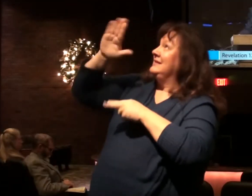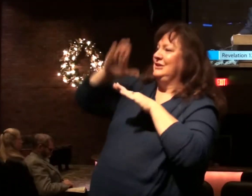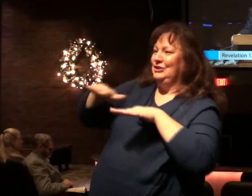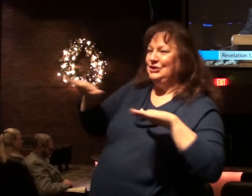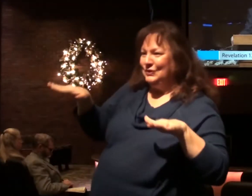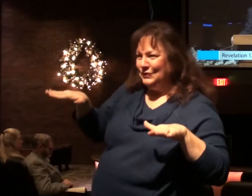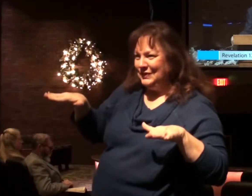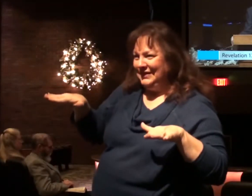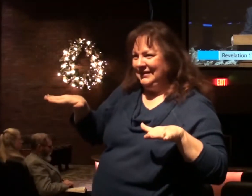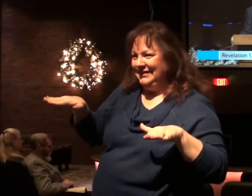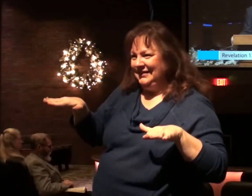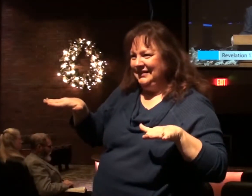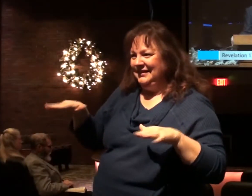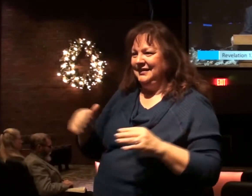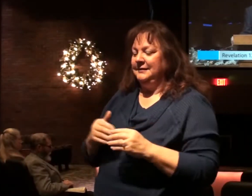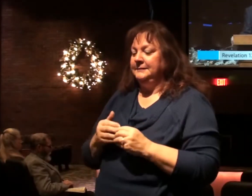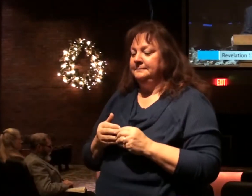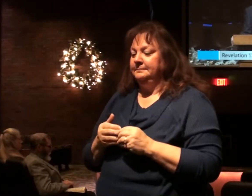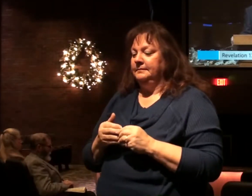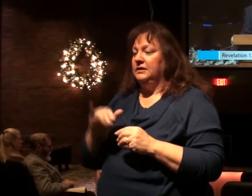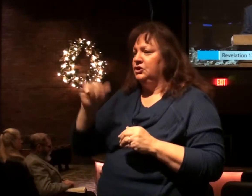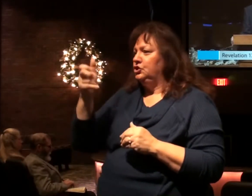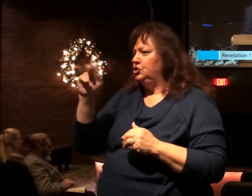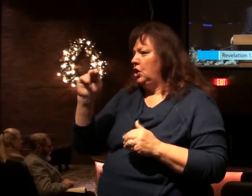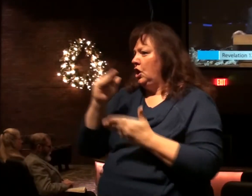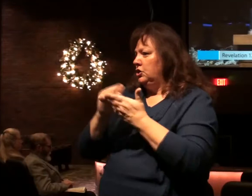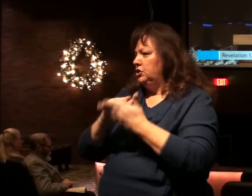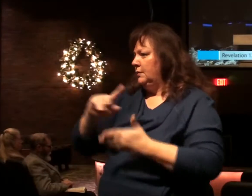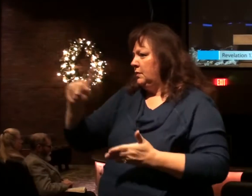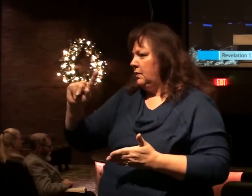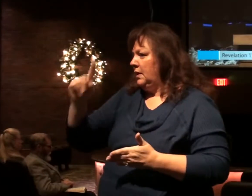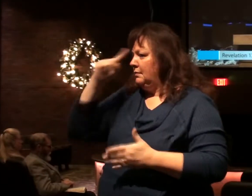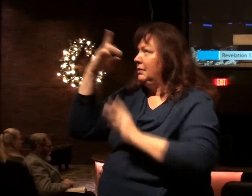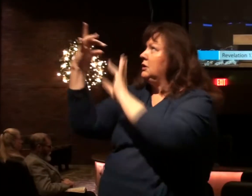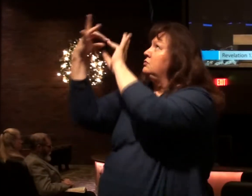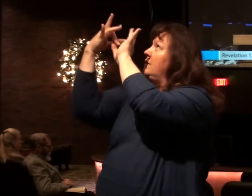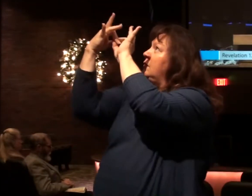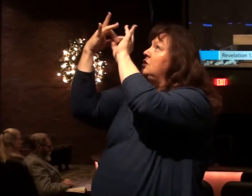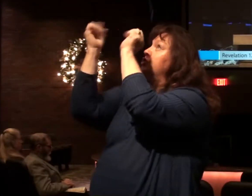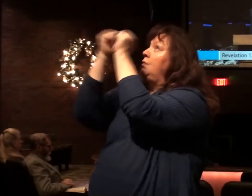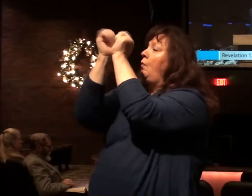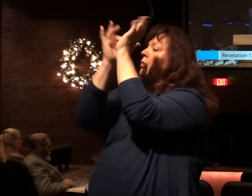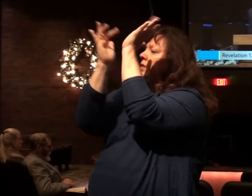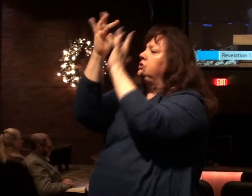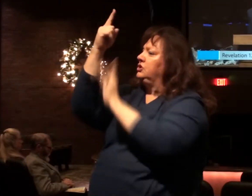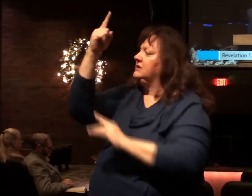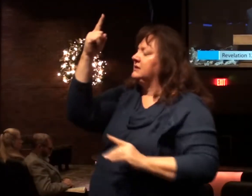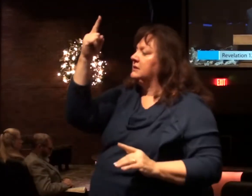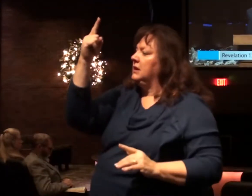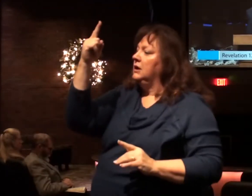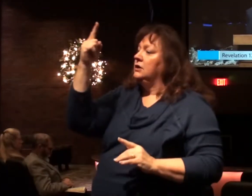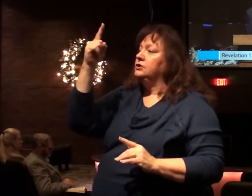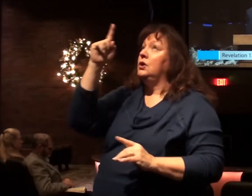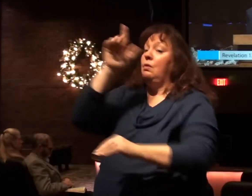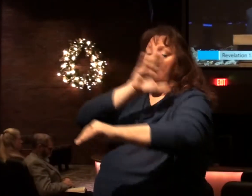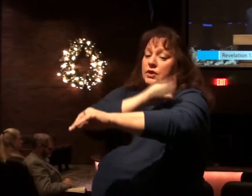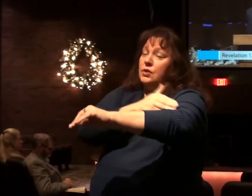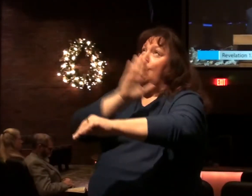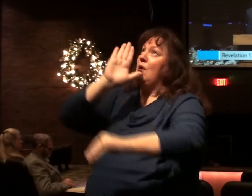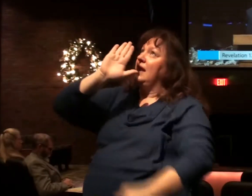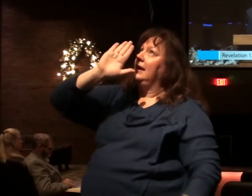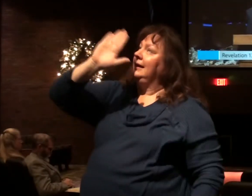John chapter 1, because of our relationship to Christ. So the authority of His Christ,